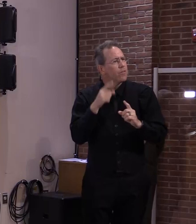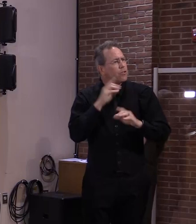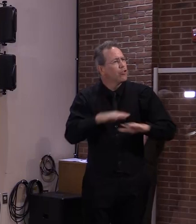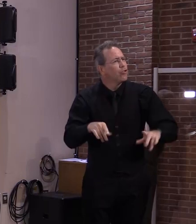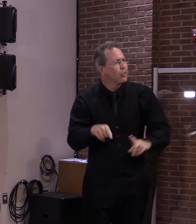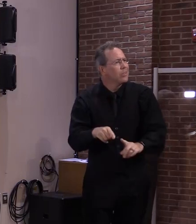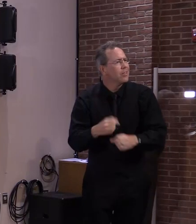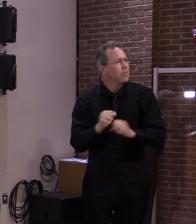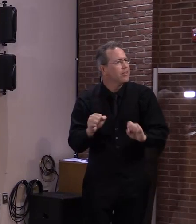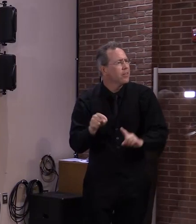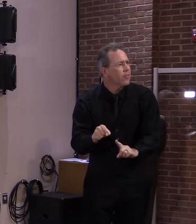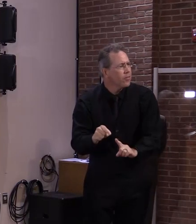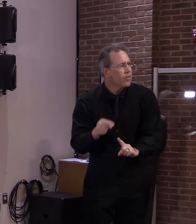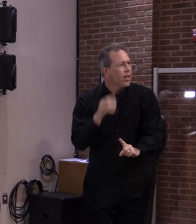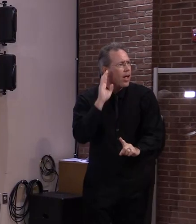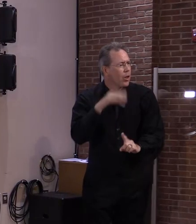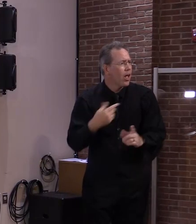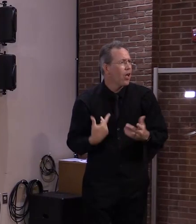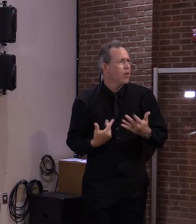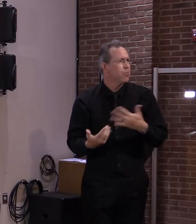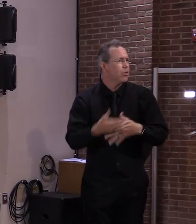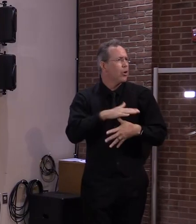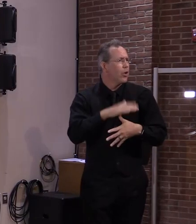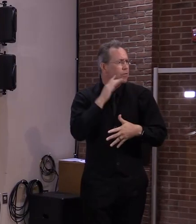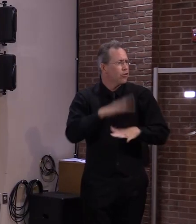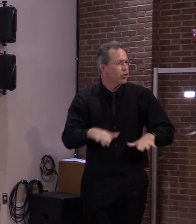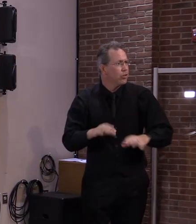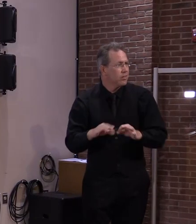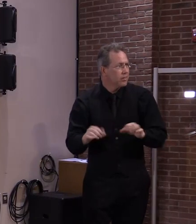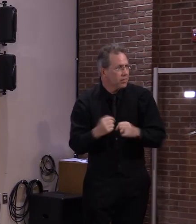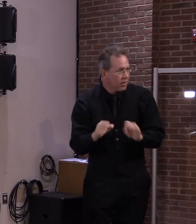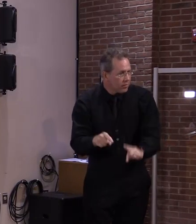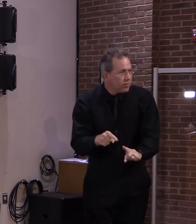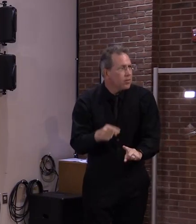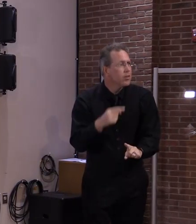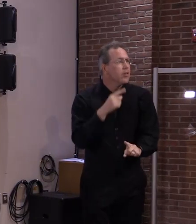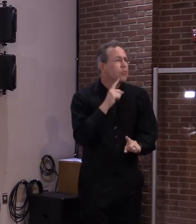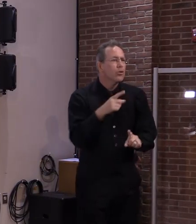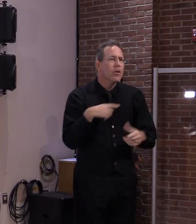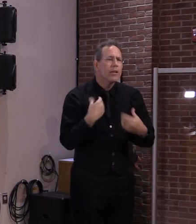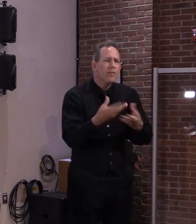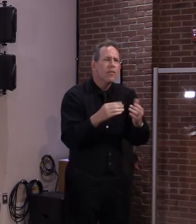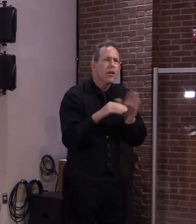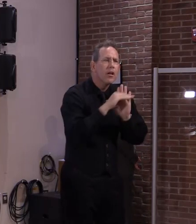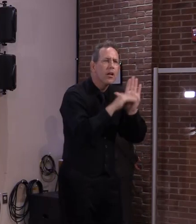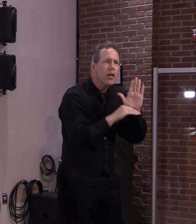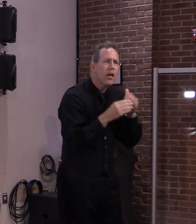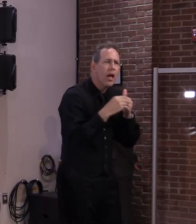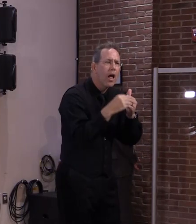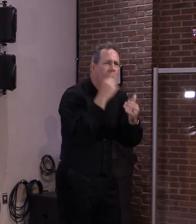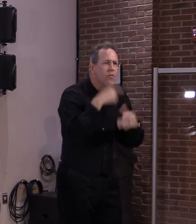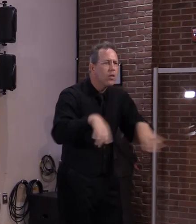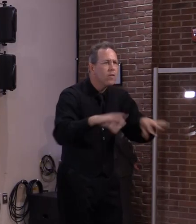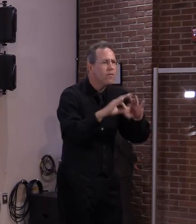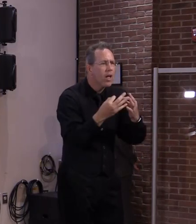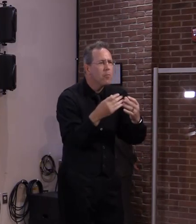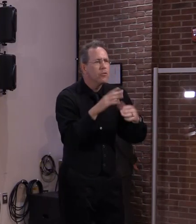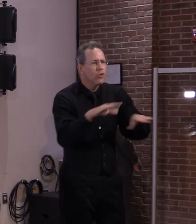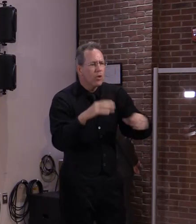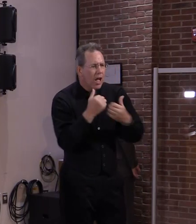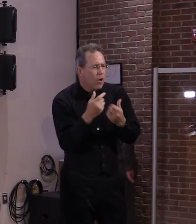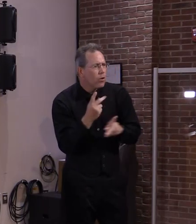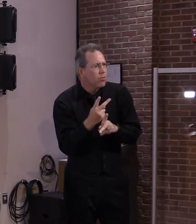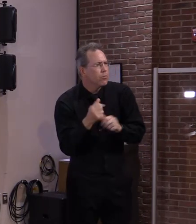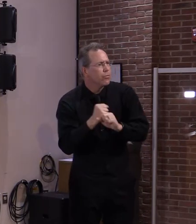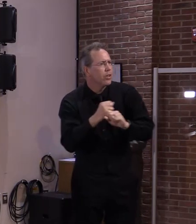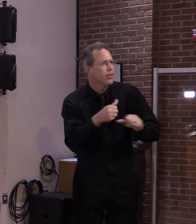you will have all the information and guidance you need to protect and promote the health of your children. Thank you again for your